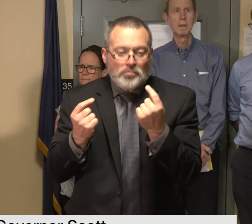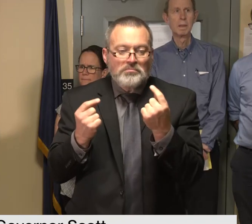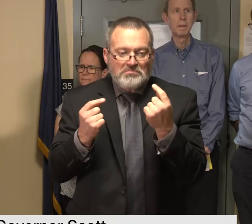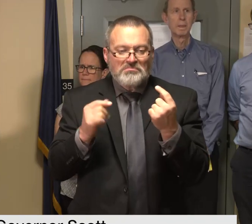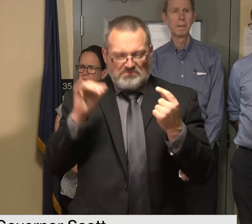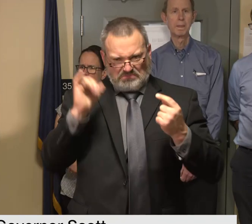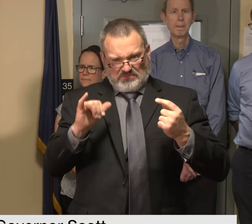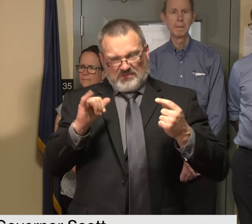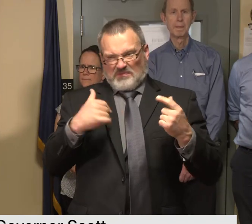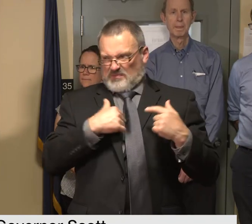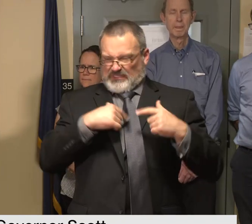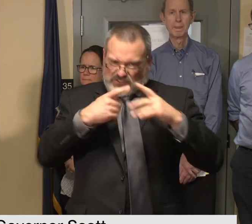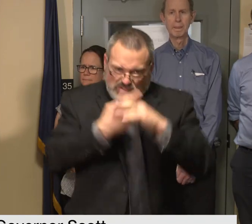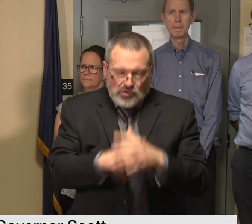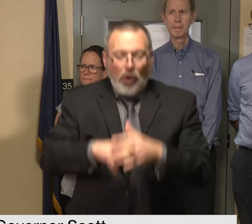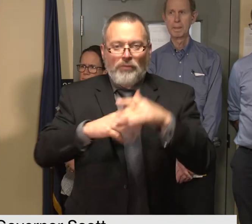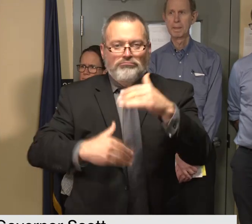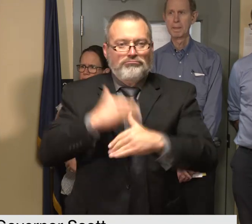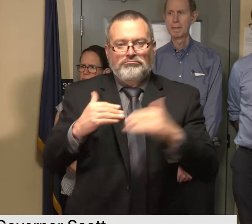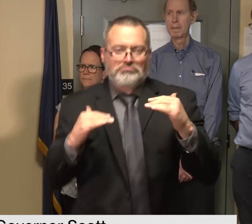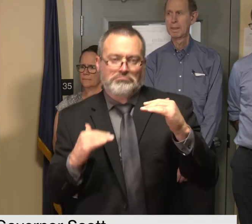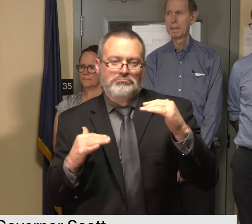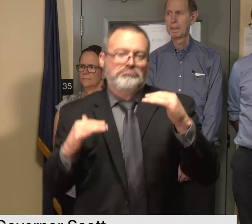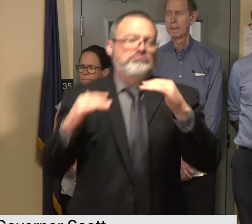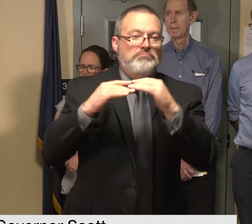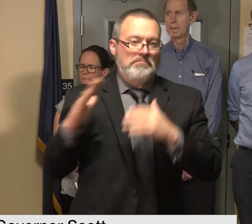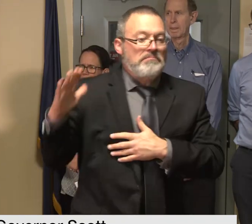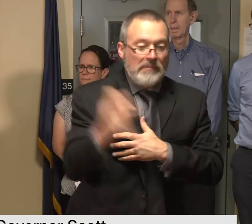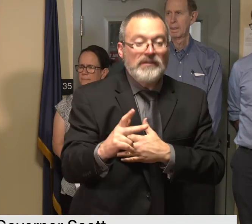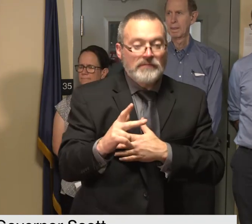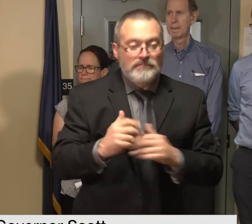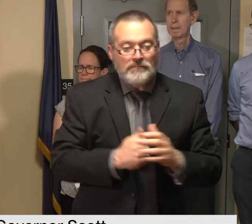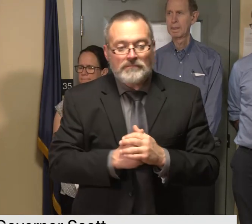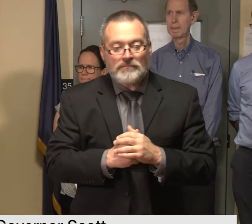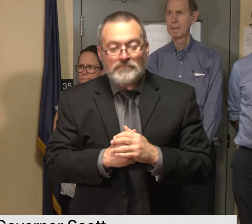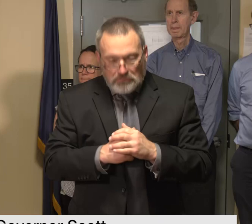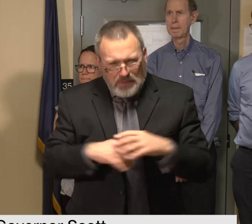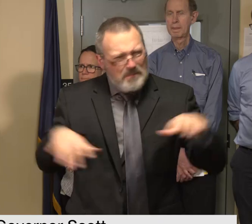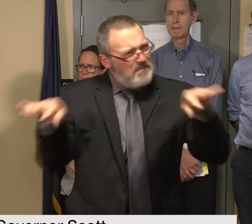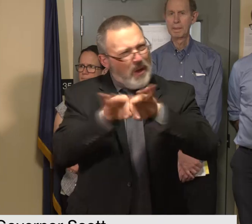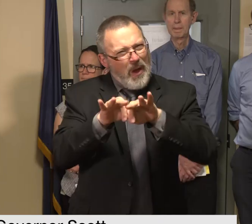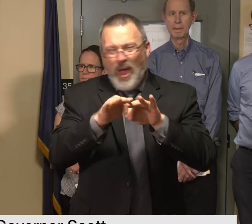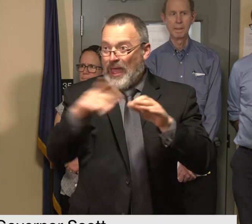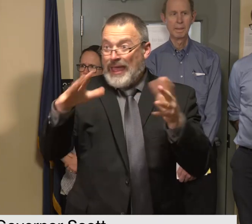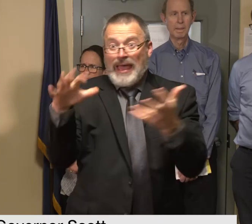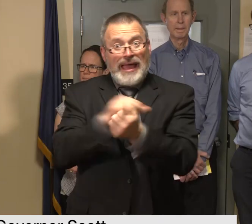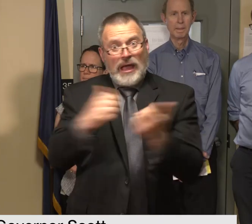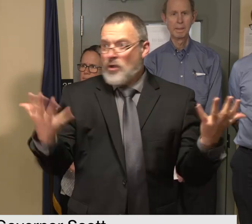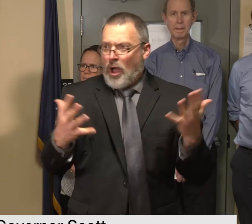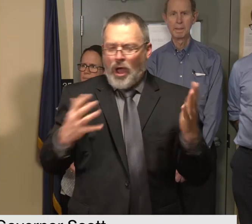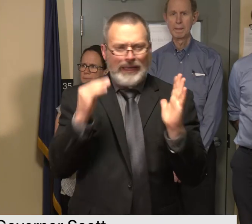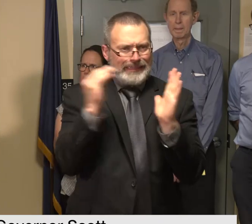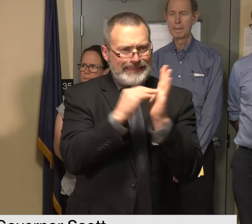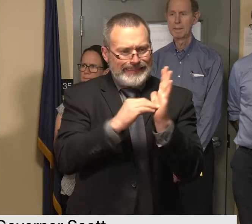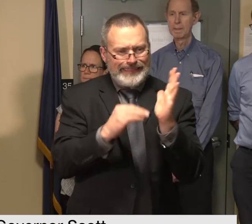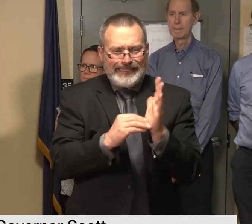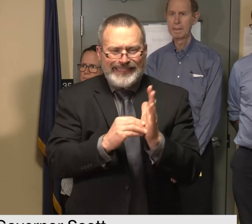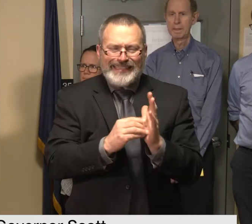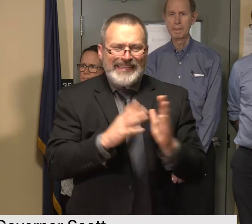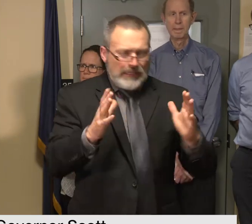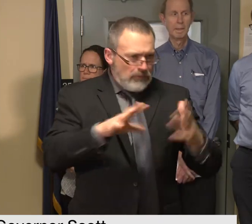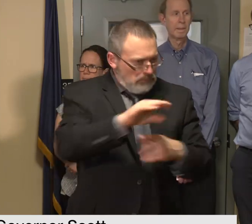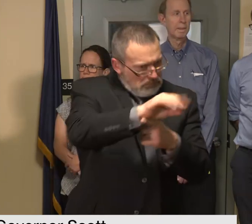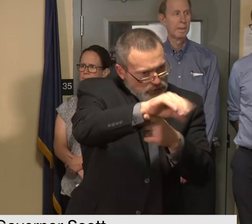the first is document your damage take photographs and or video before you begin and